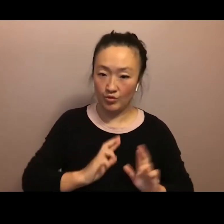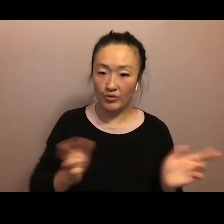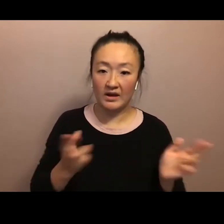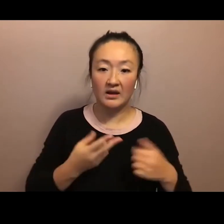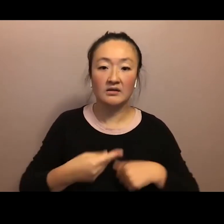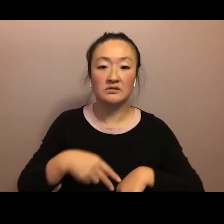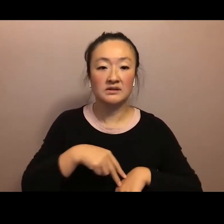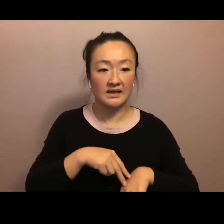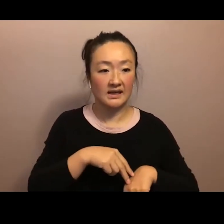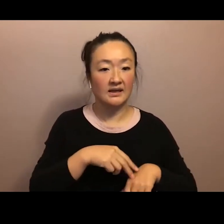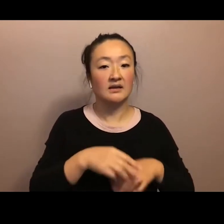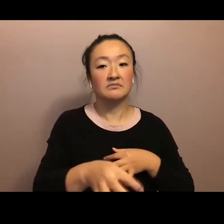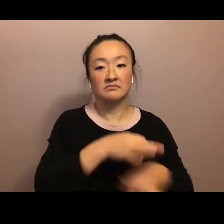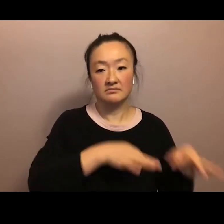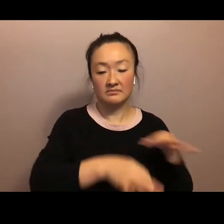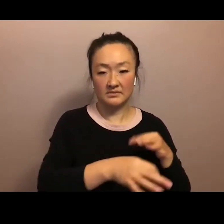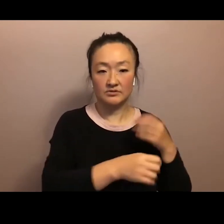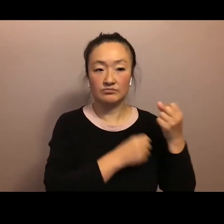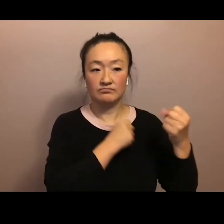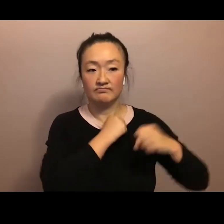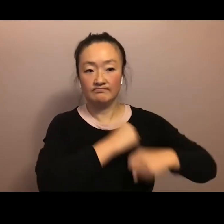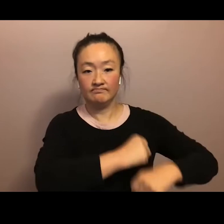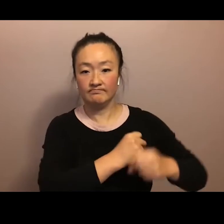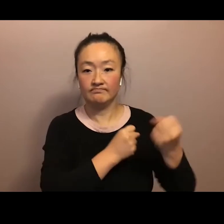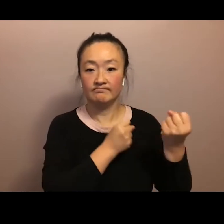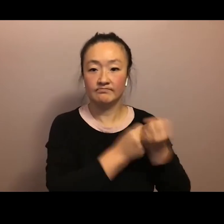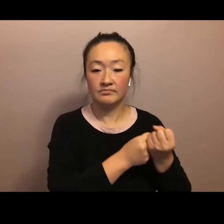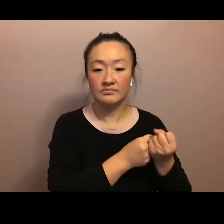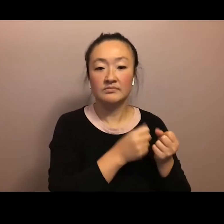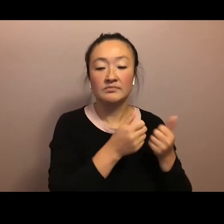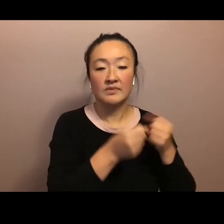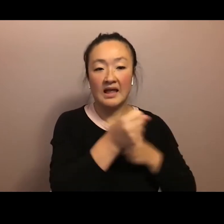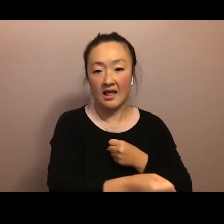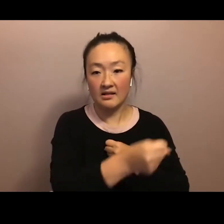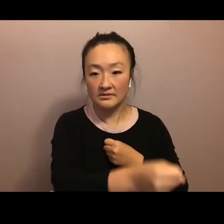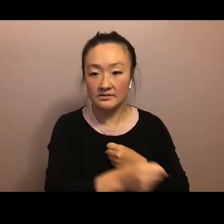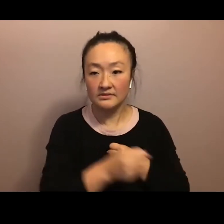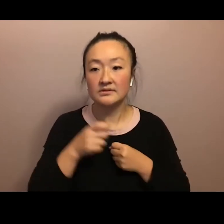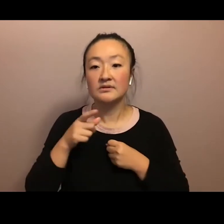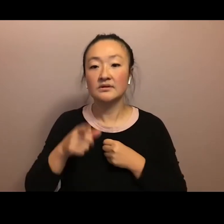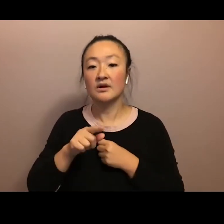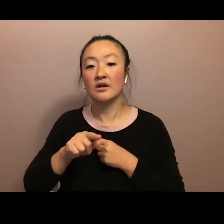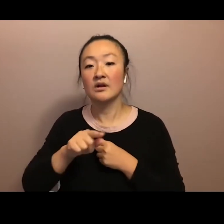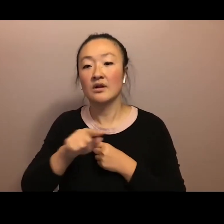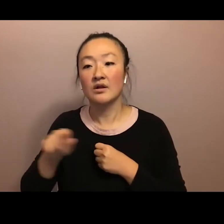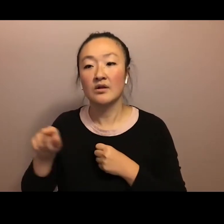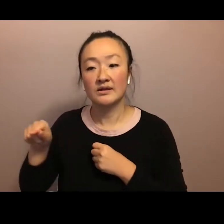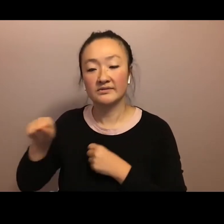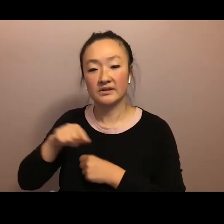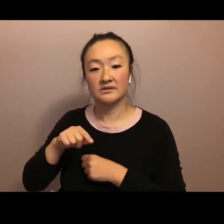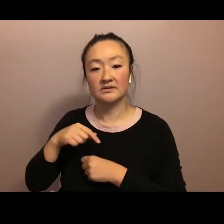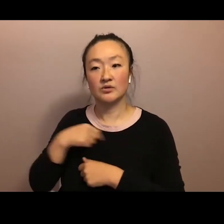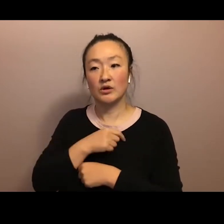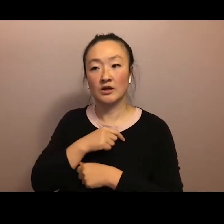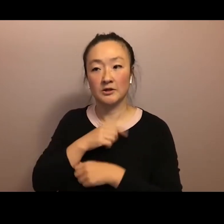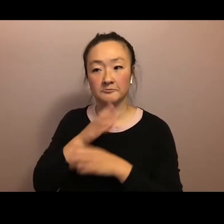remain. The rest of us, their mo'opuna gave the officers only our silence. Not even the satisfaction of